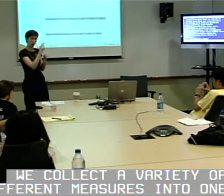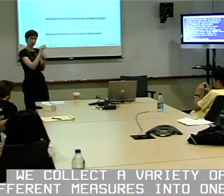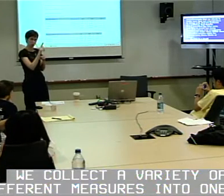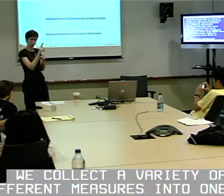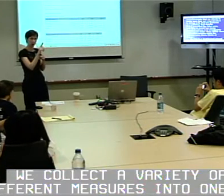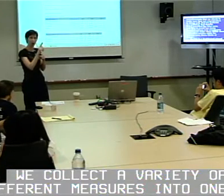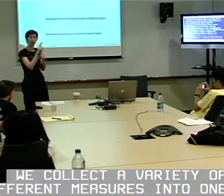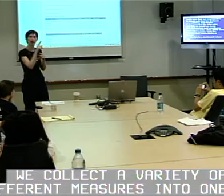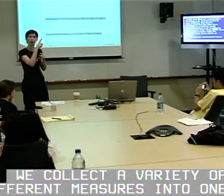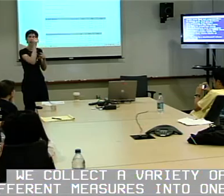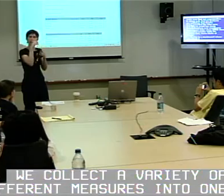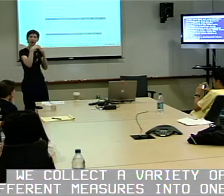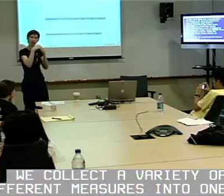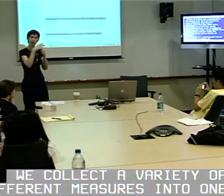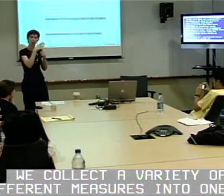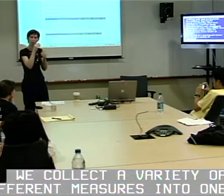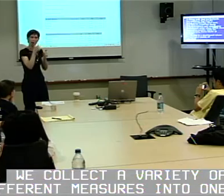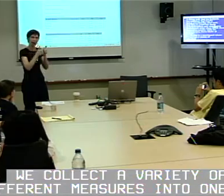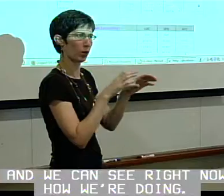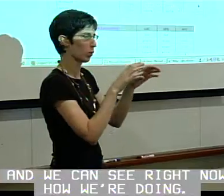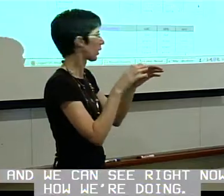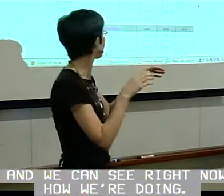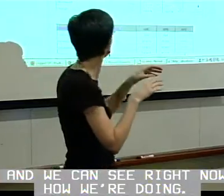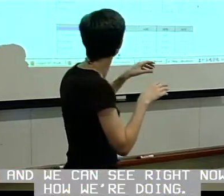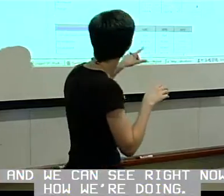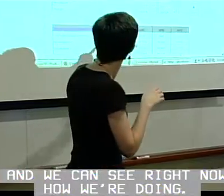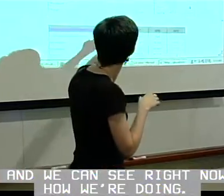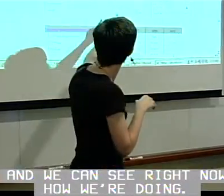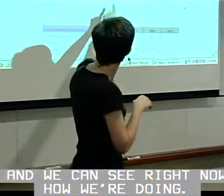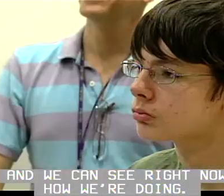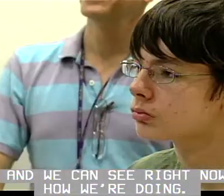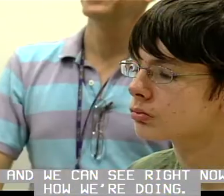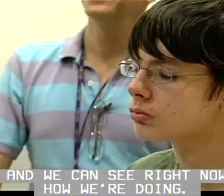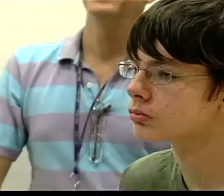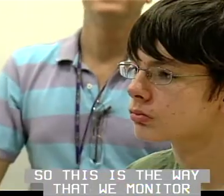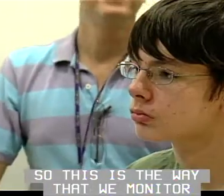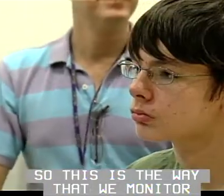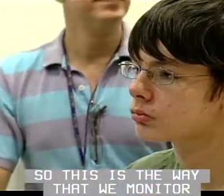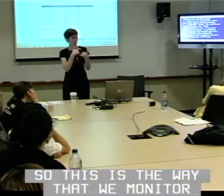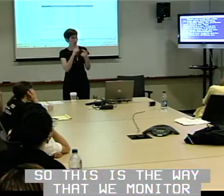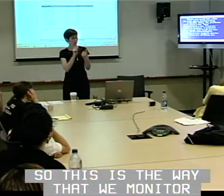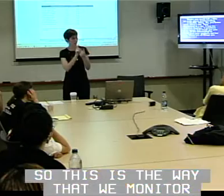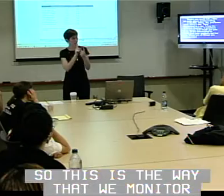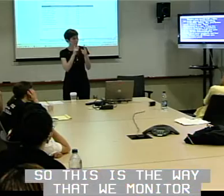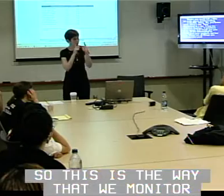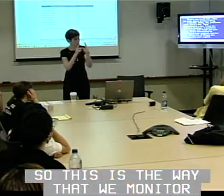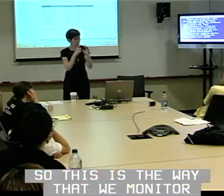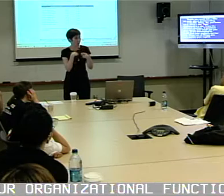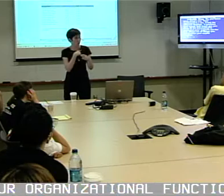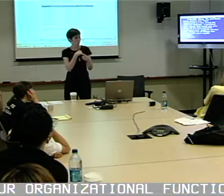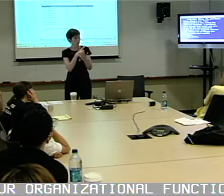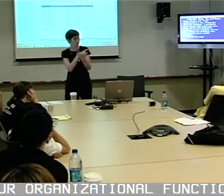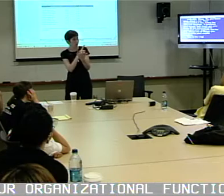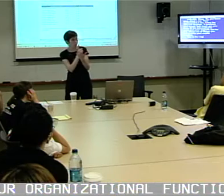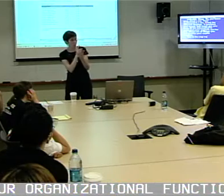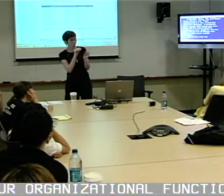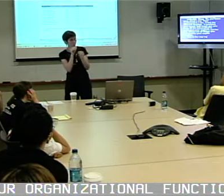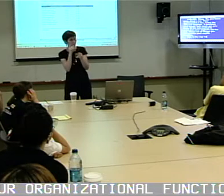a variety of different measures into one tool and we can see right now how we're doing. So this is the way that we monitor our organizational function.